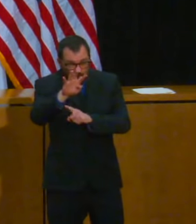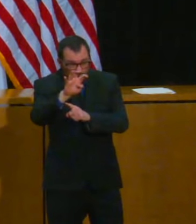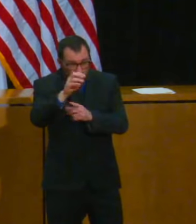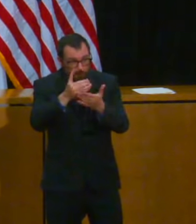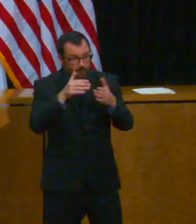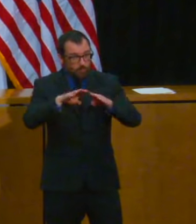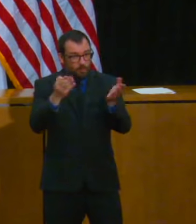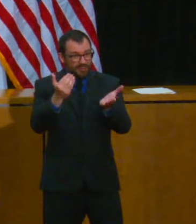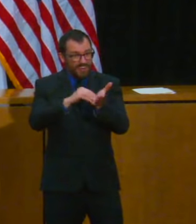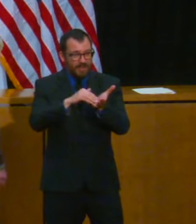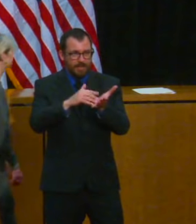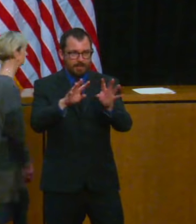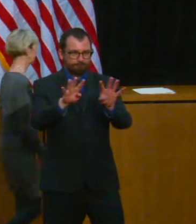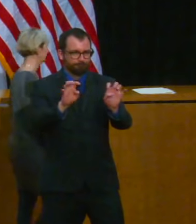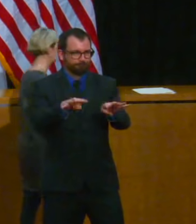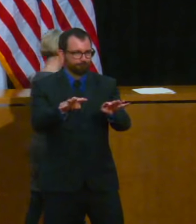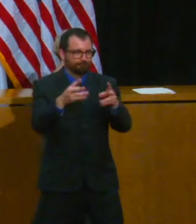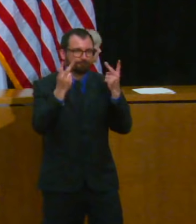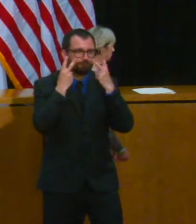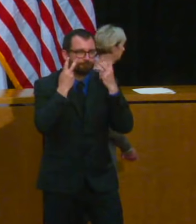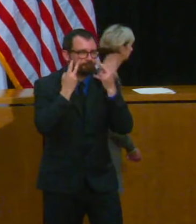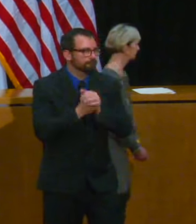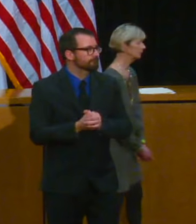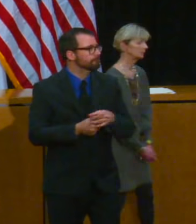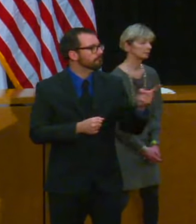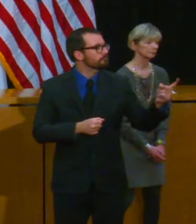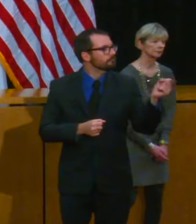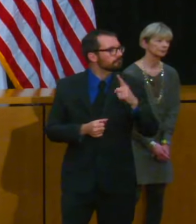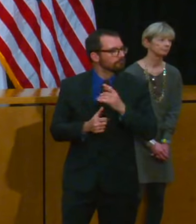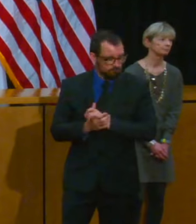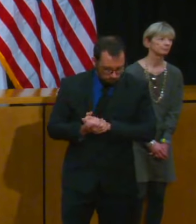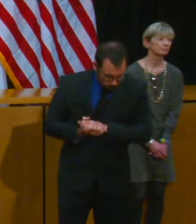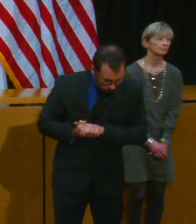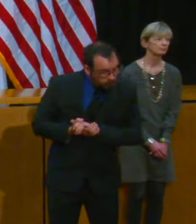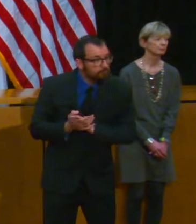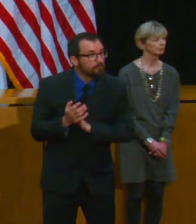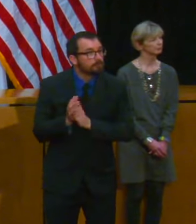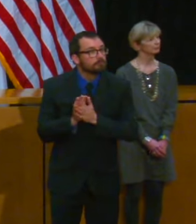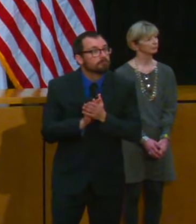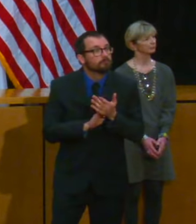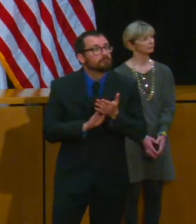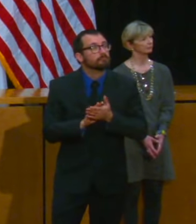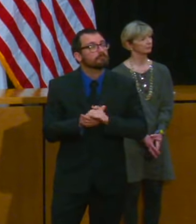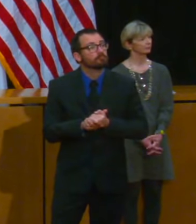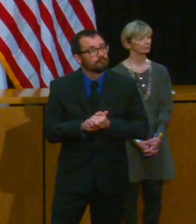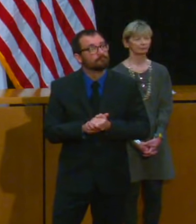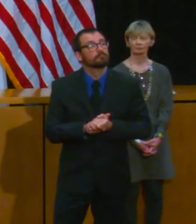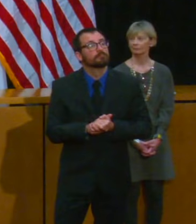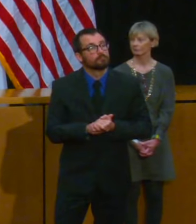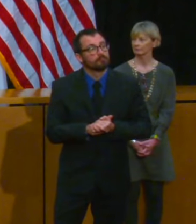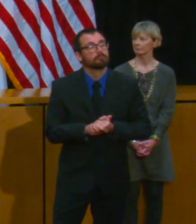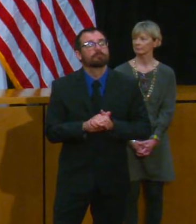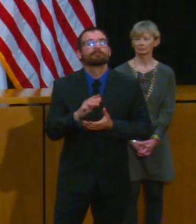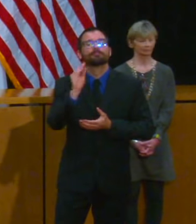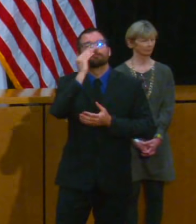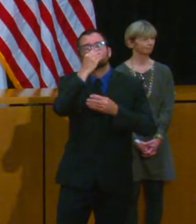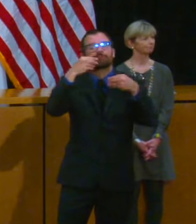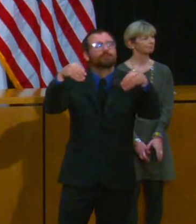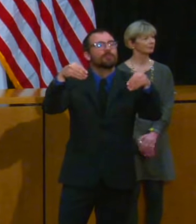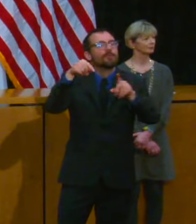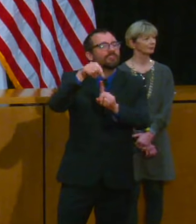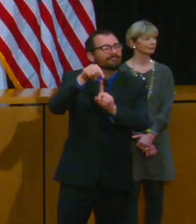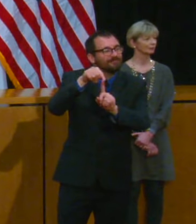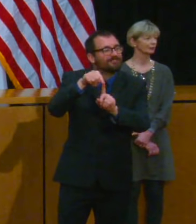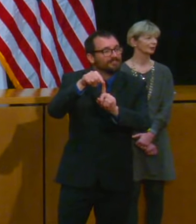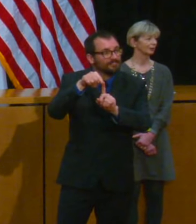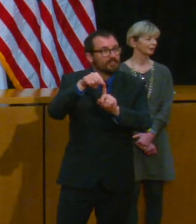could speak to the reopening businesses we've gotten some calls from florists concerned whether or not they can do online orders for